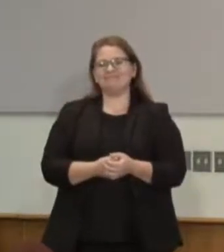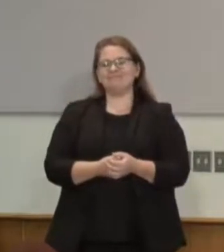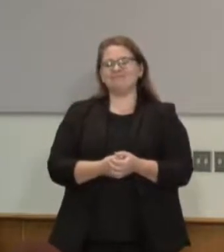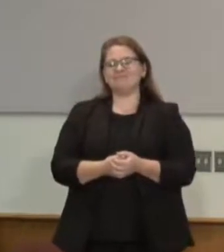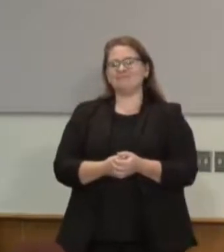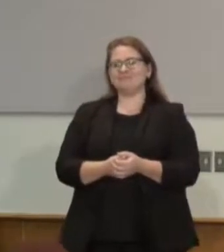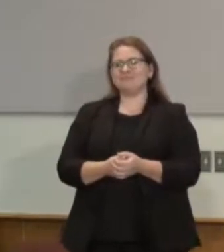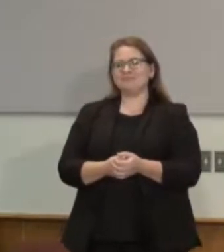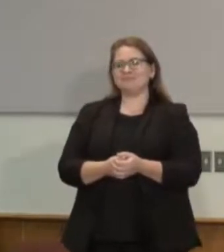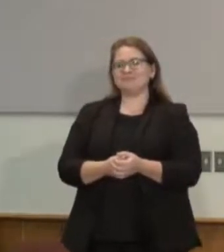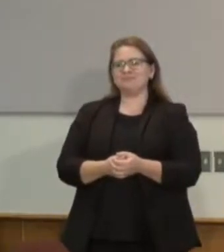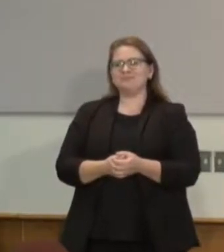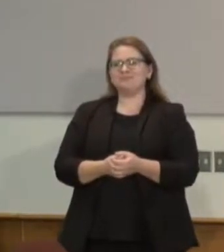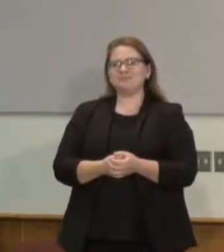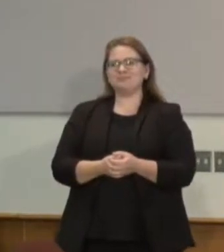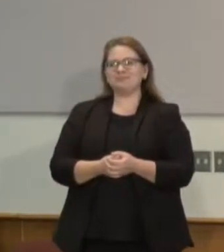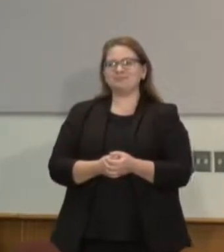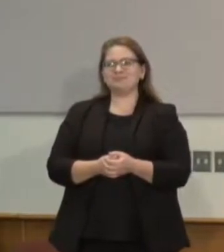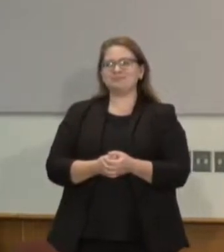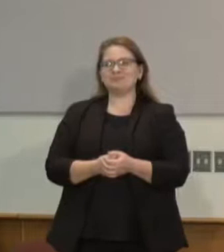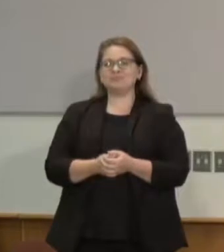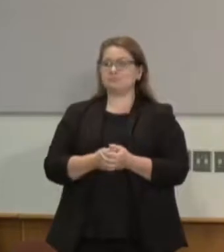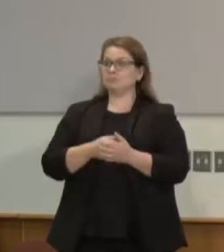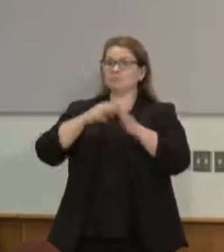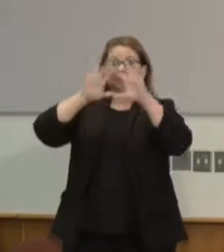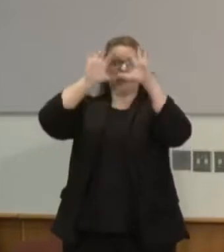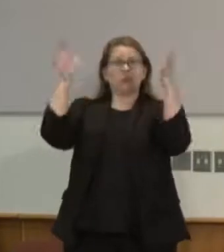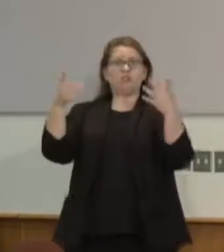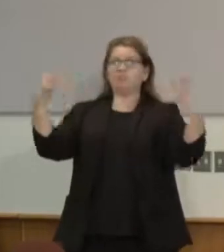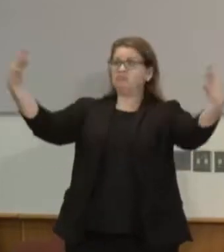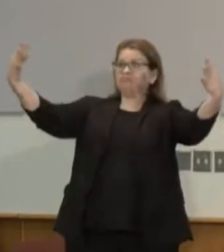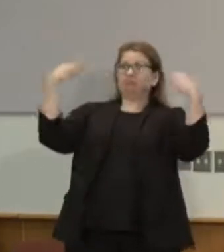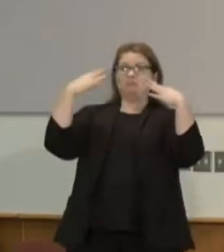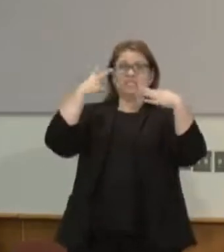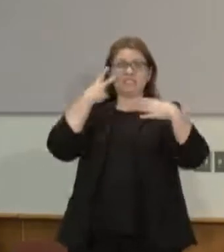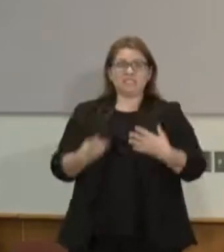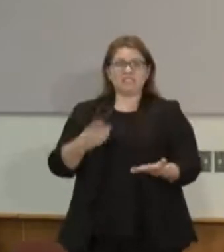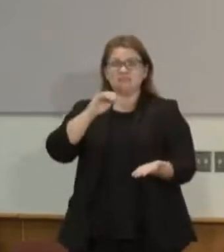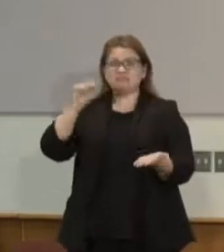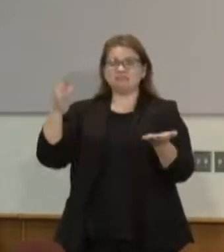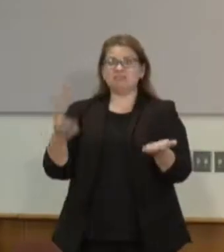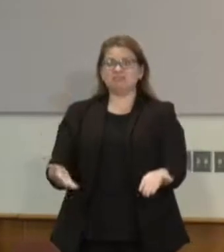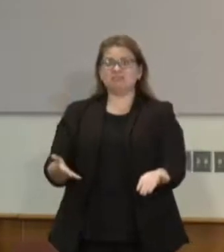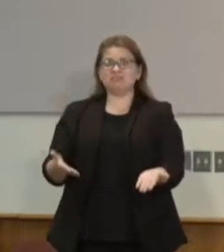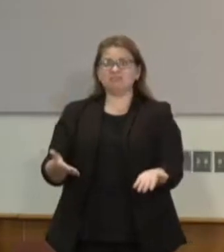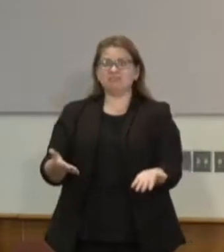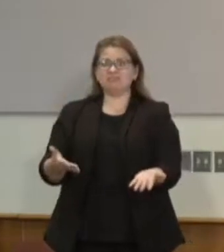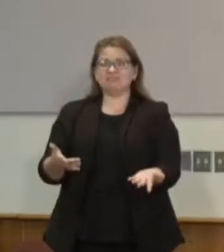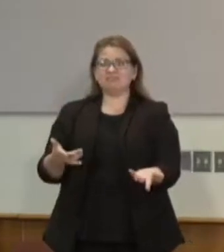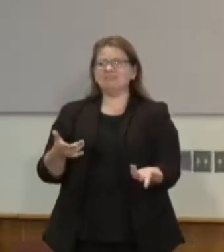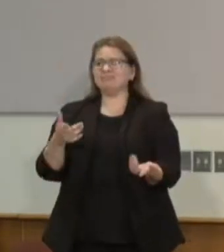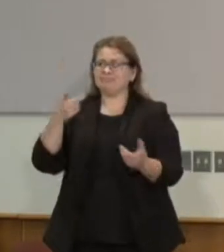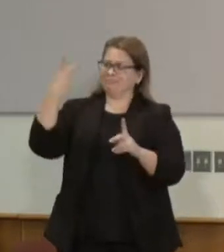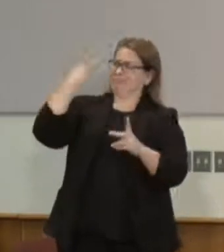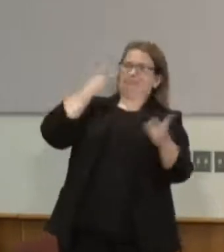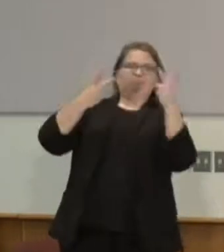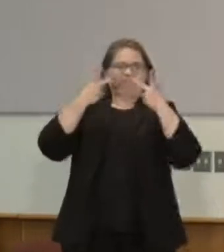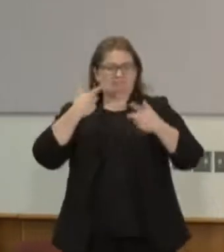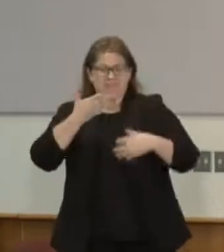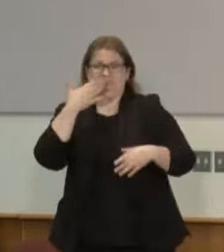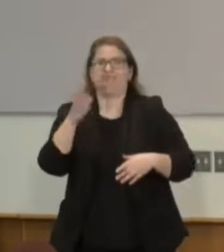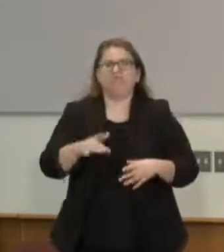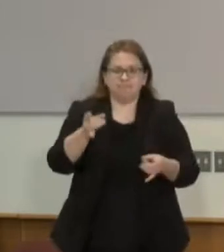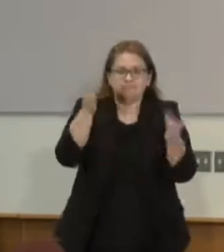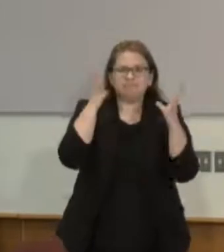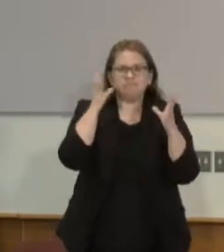world it will not only be from moments where things are good but it's also during those challenging times when we